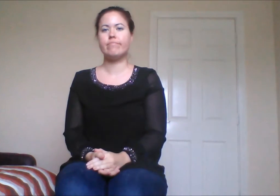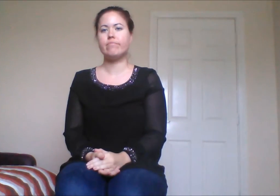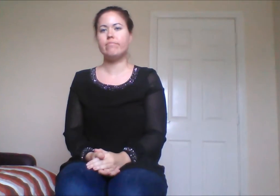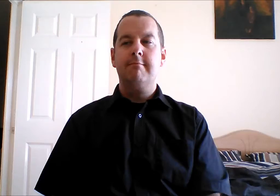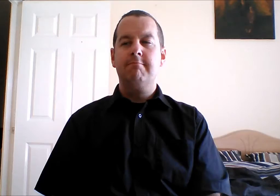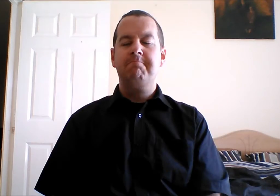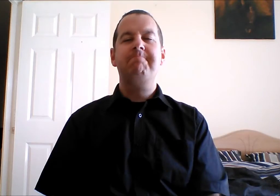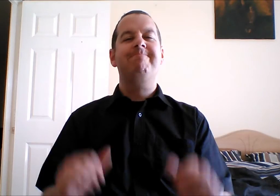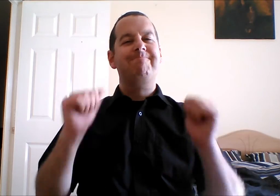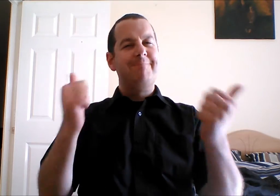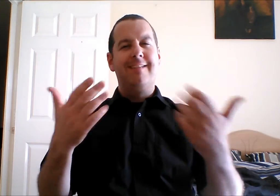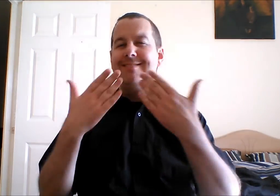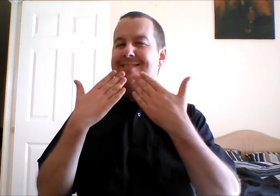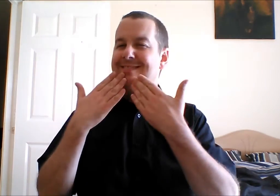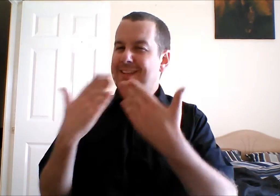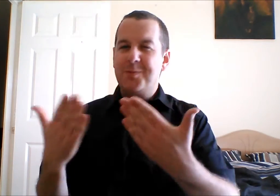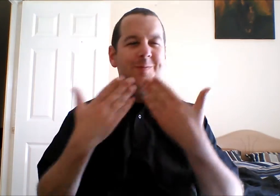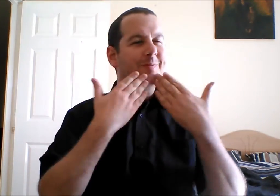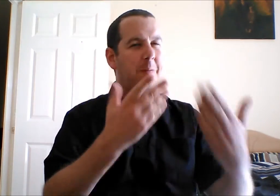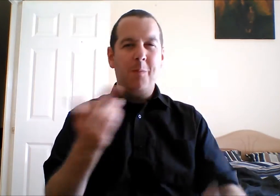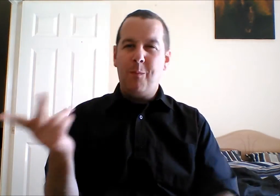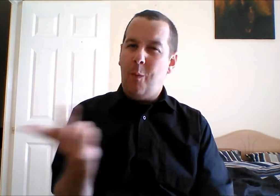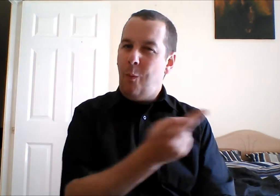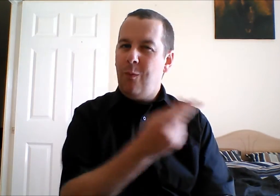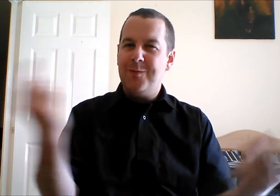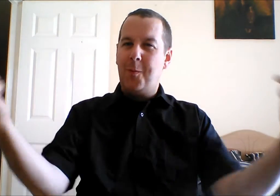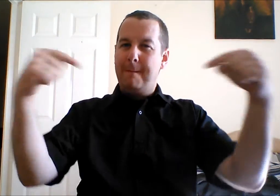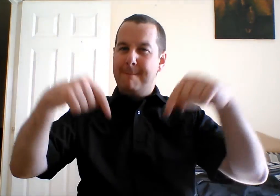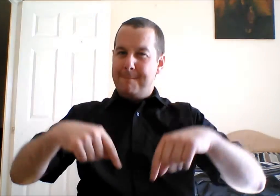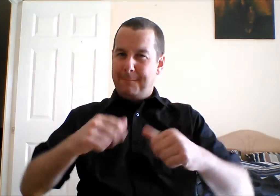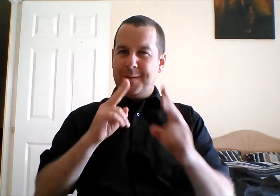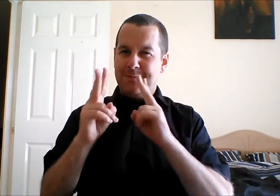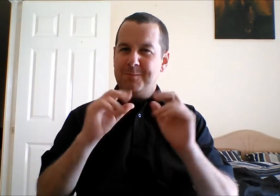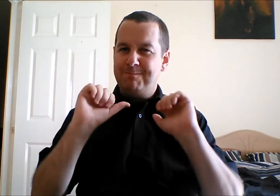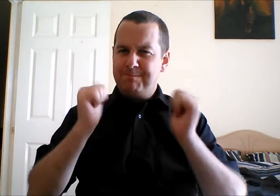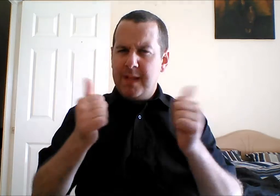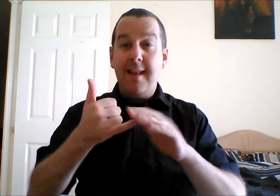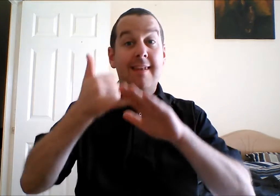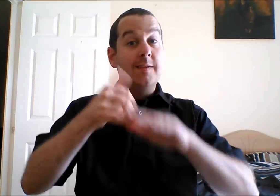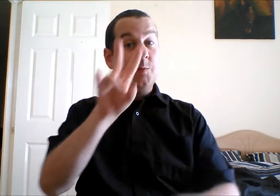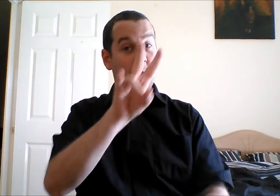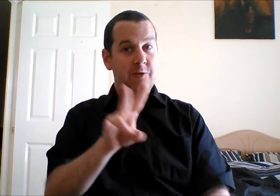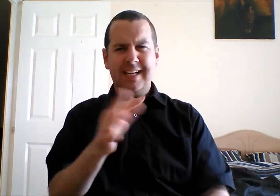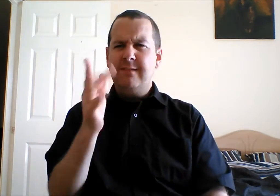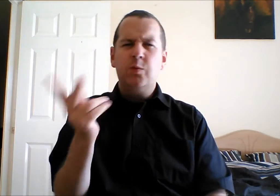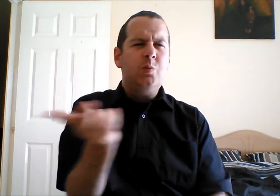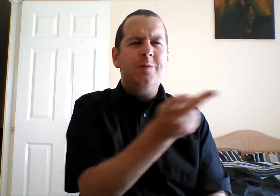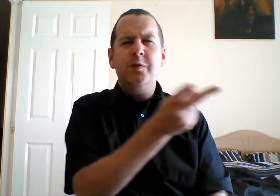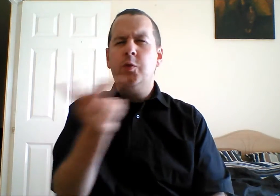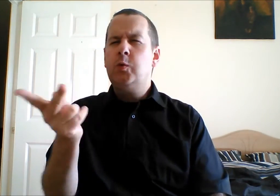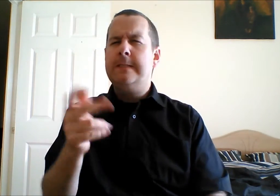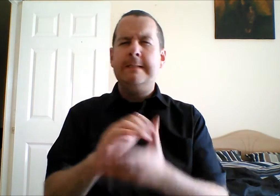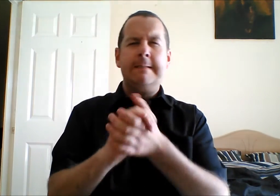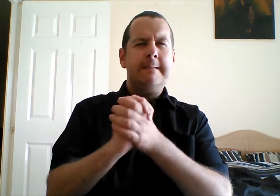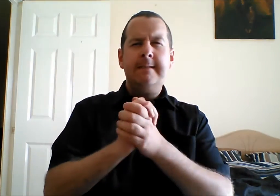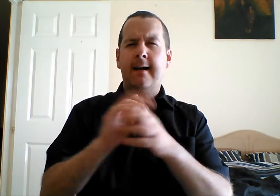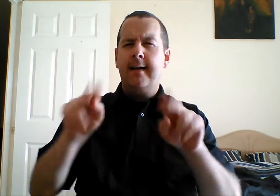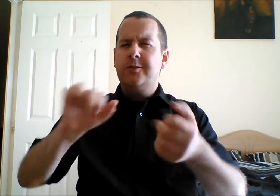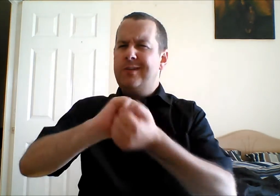Well, thank you both for coming in. One last question. If you could change one thing in Irish society for the deaf